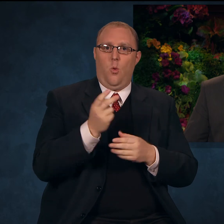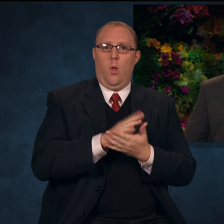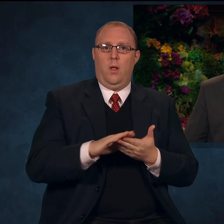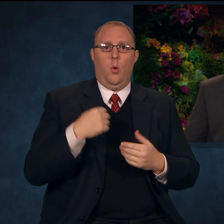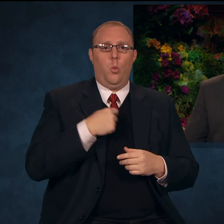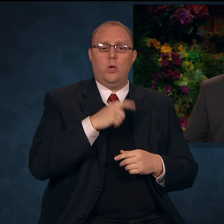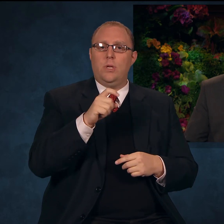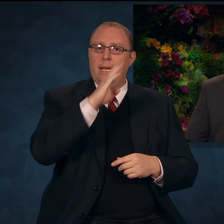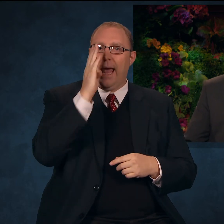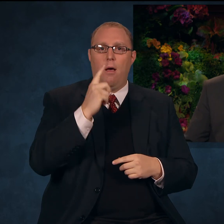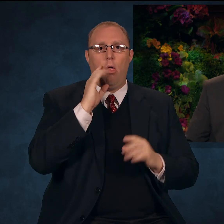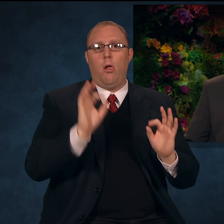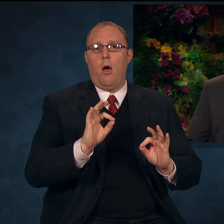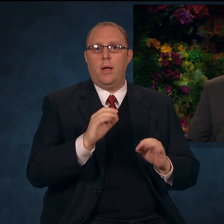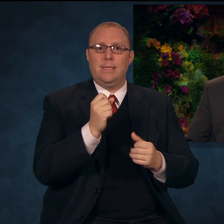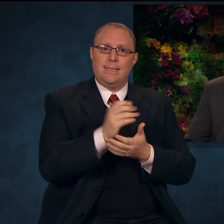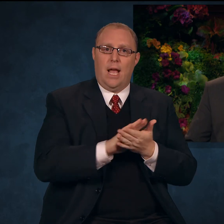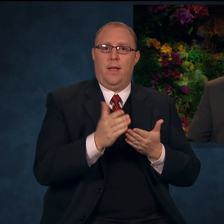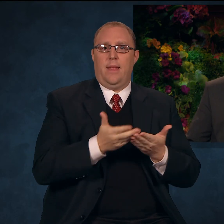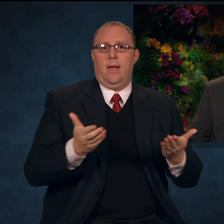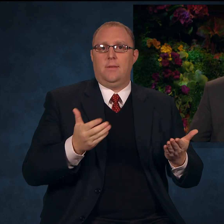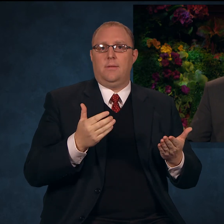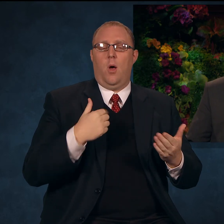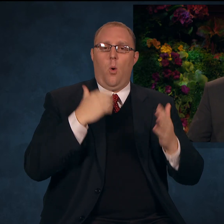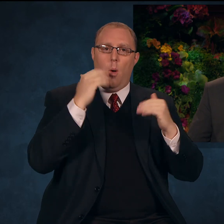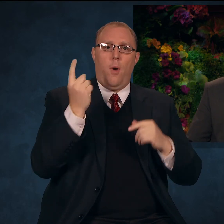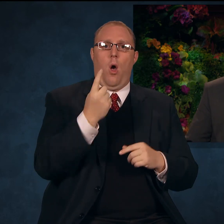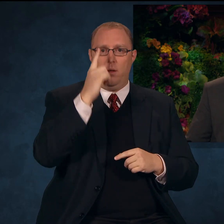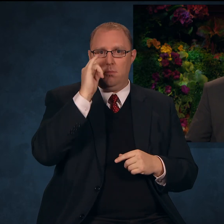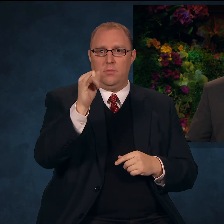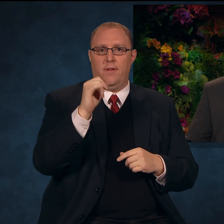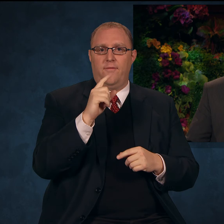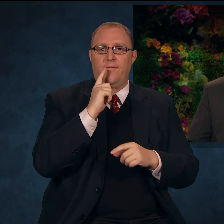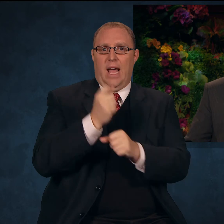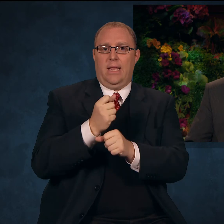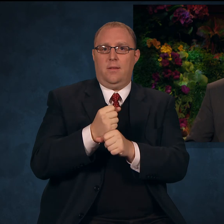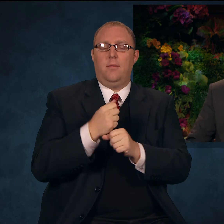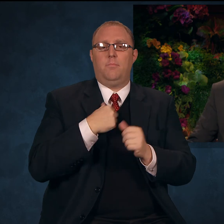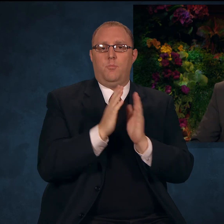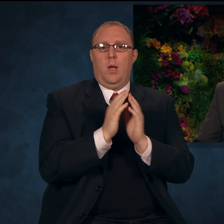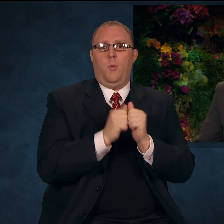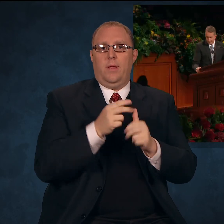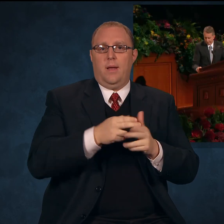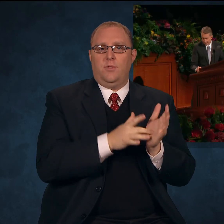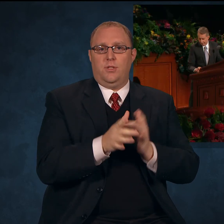May we remain ever faithful, I pray in the name of Jesus Christ. Amen.